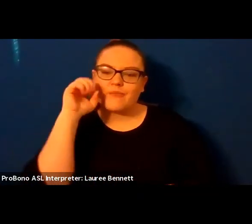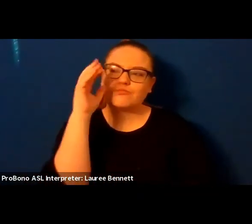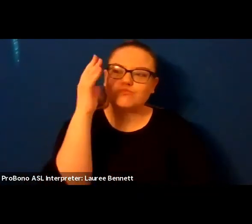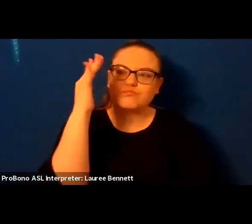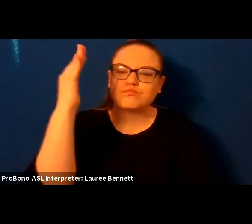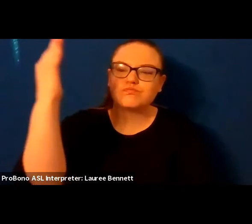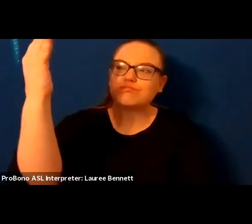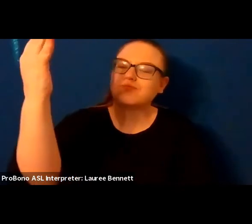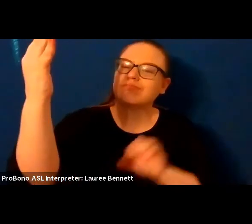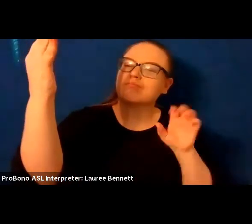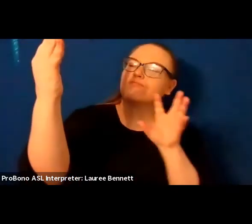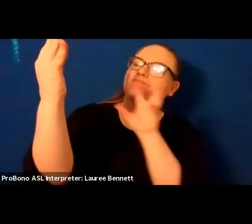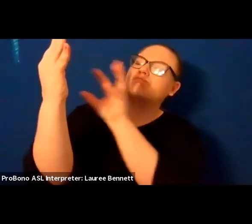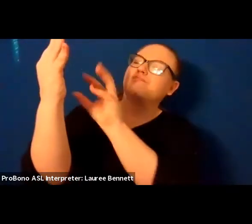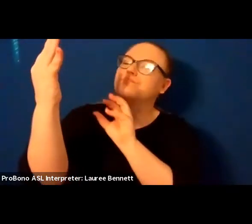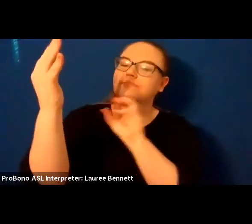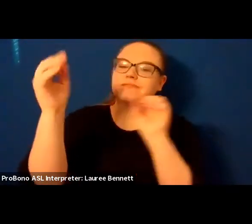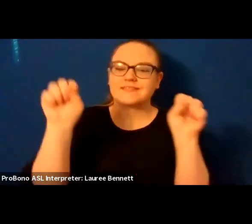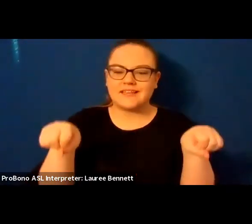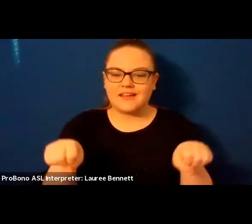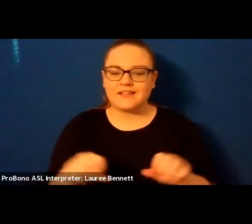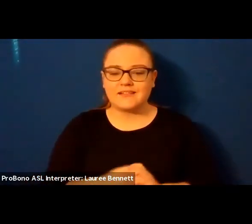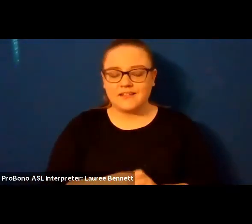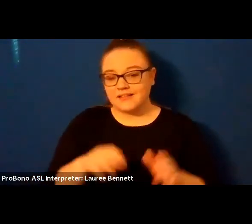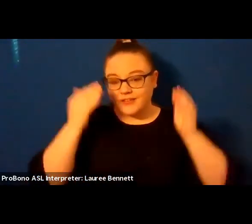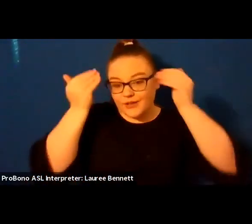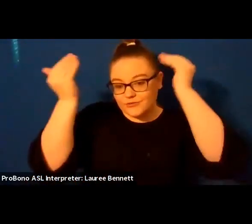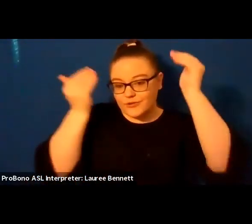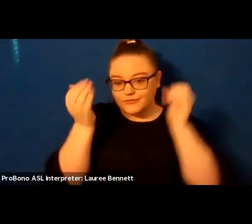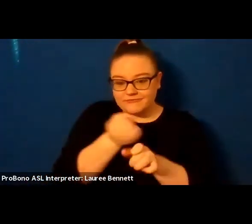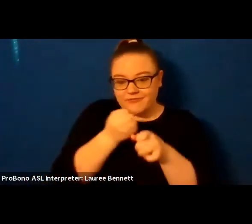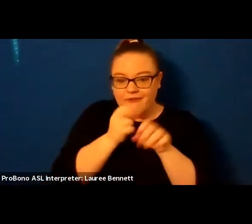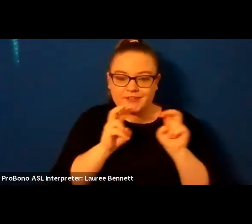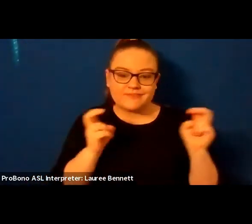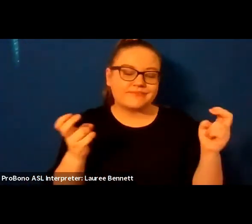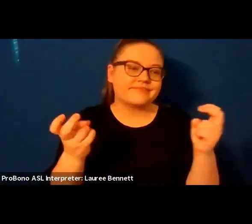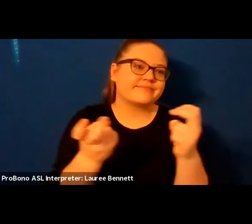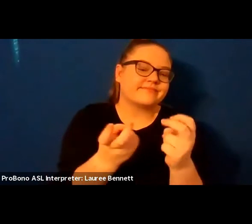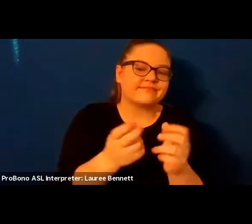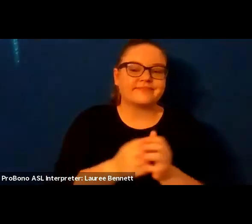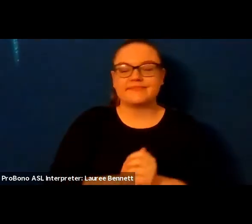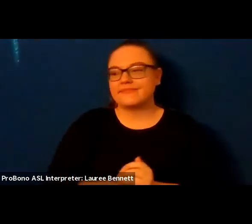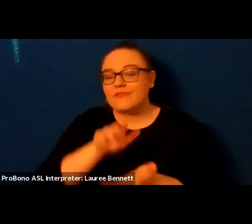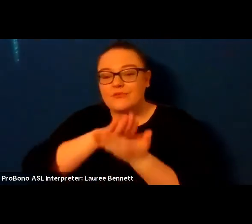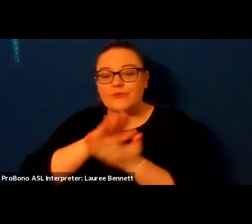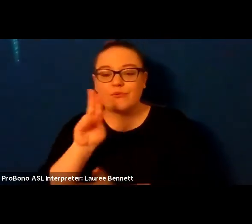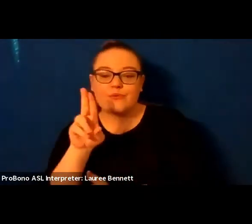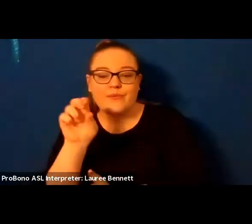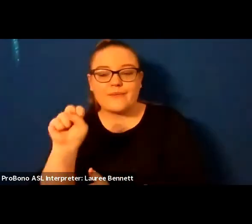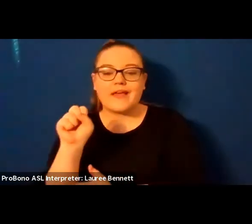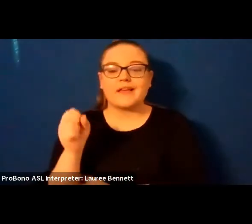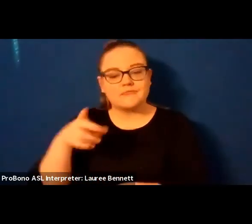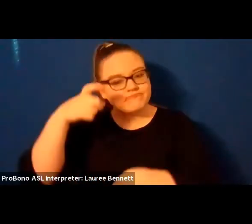-ups linger over coffee the school bus runs on time the sun is like god warm